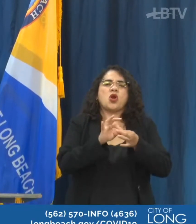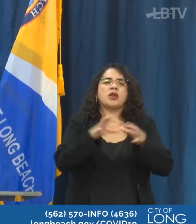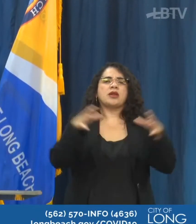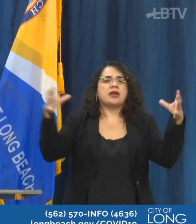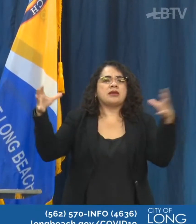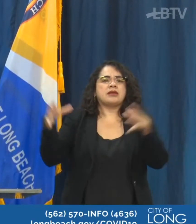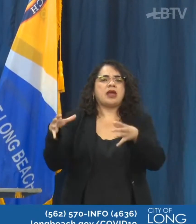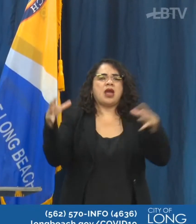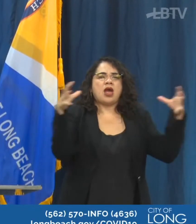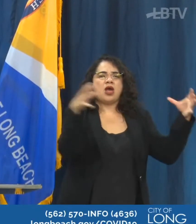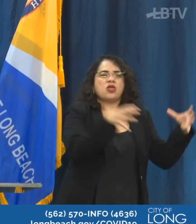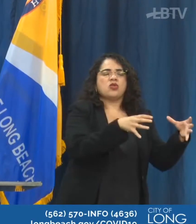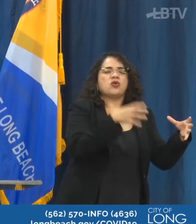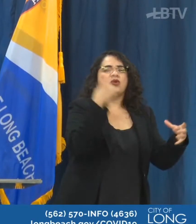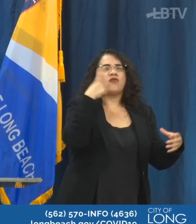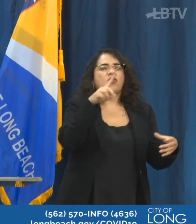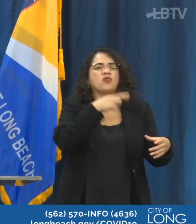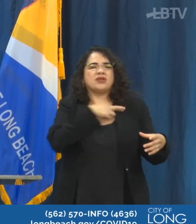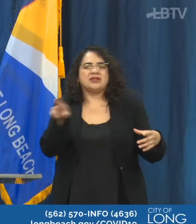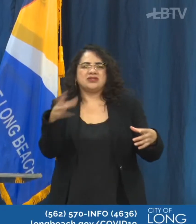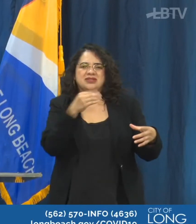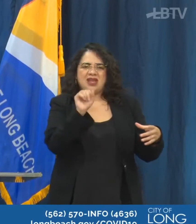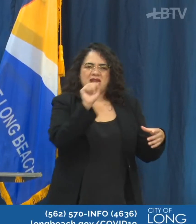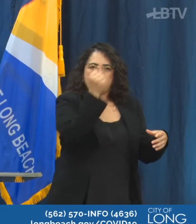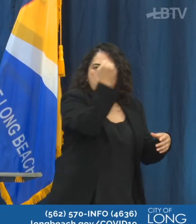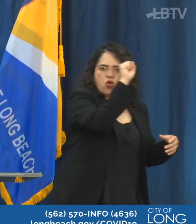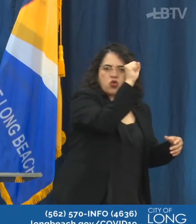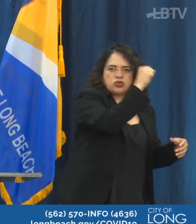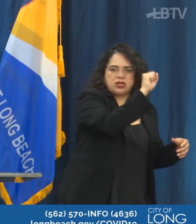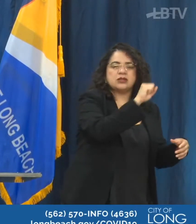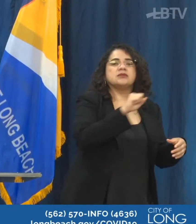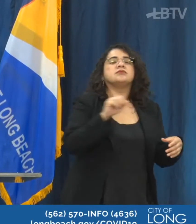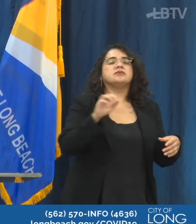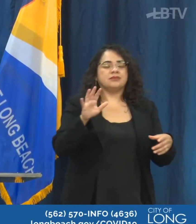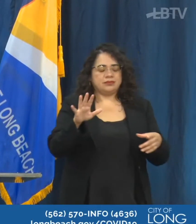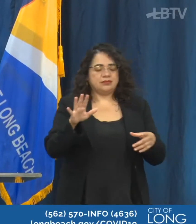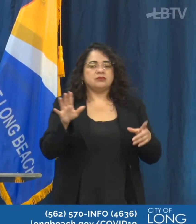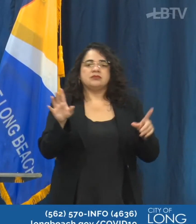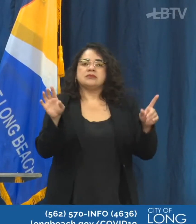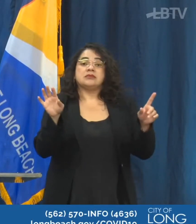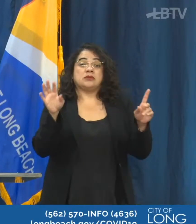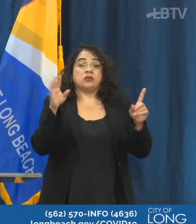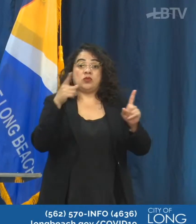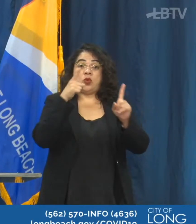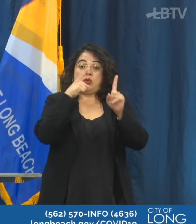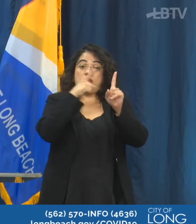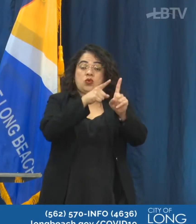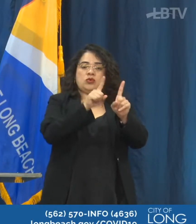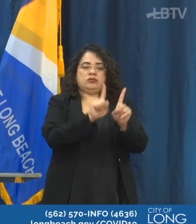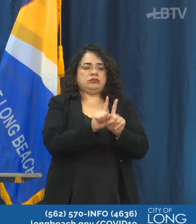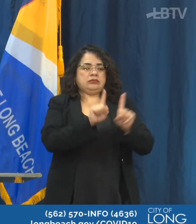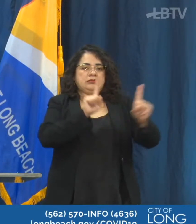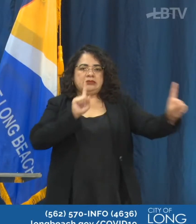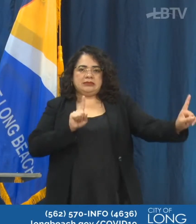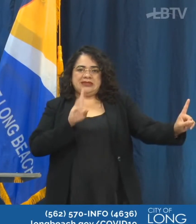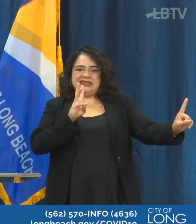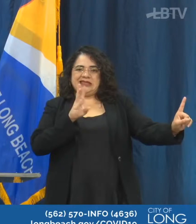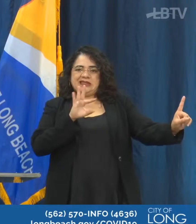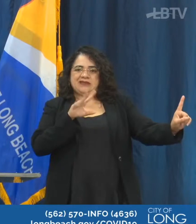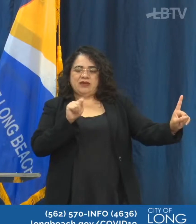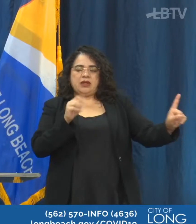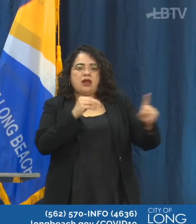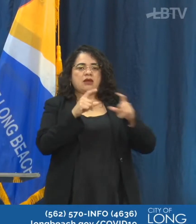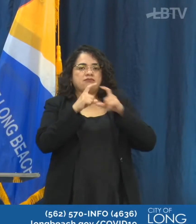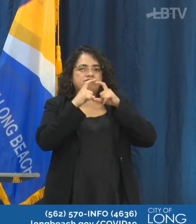The change in the gatherings is actually a real focus still on masking in six feet distance. So we're still